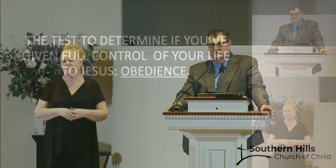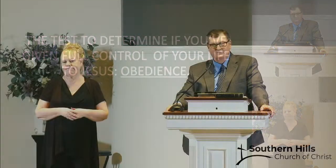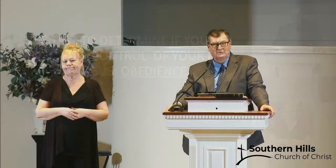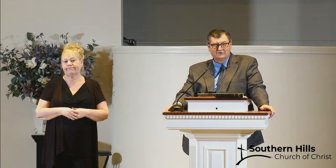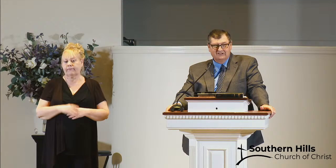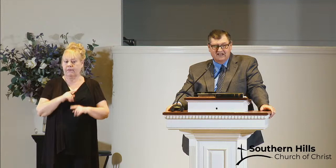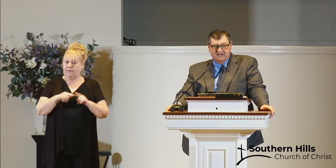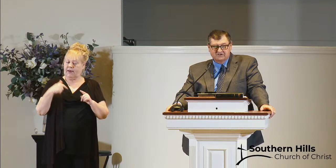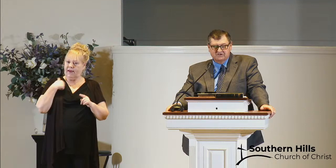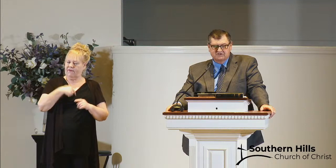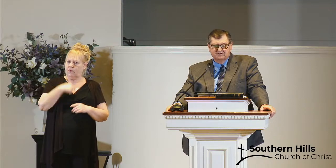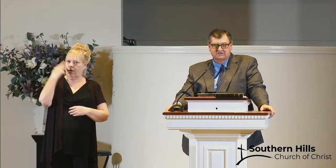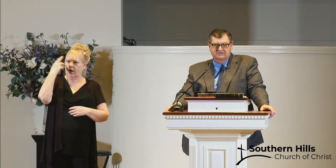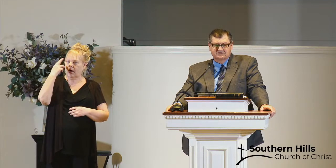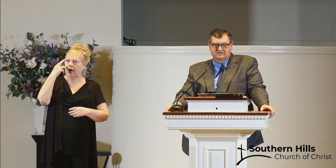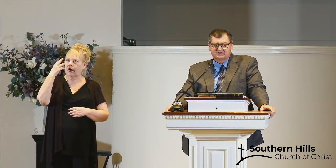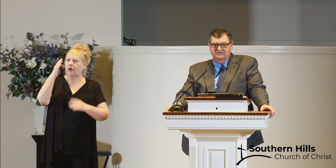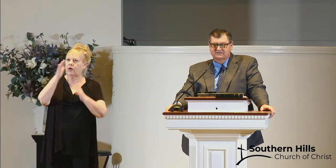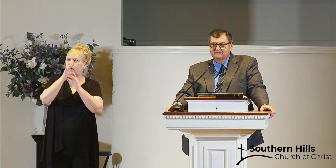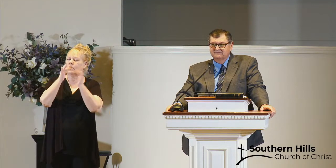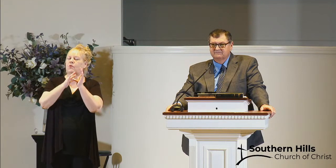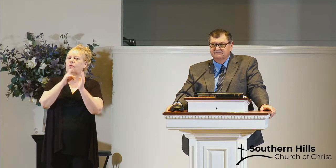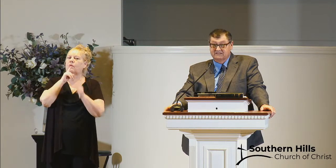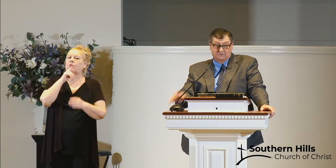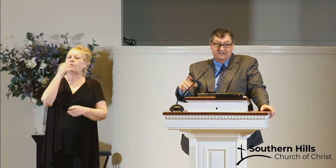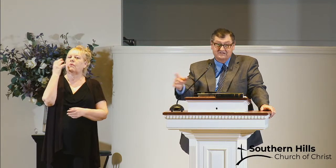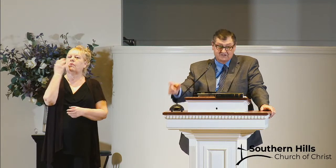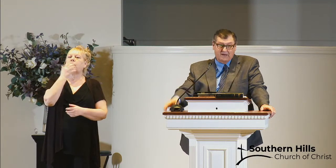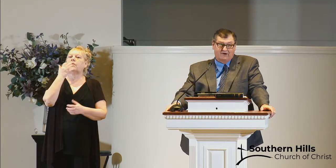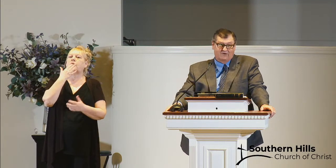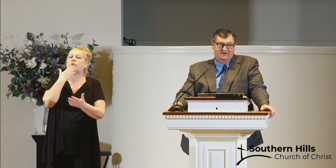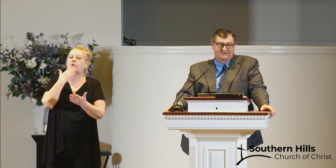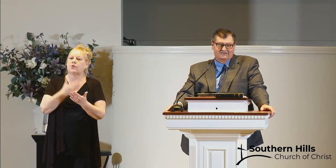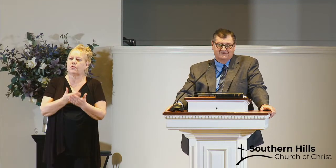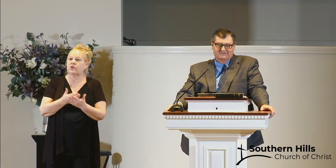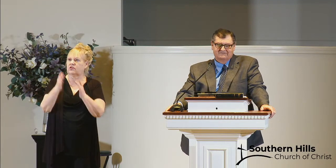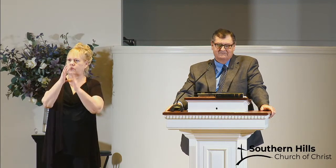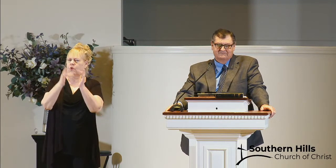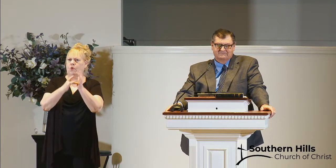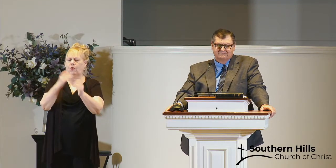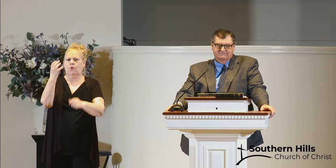but if we'll realize his goodness as well as his power